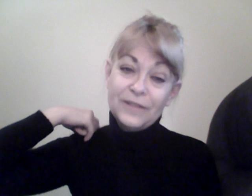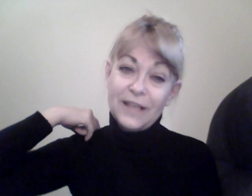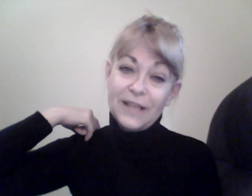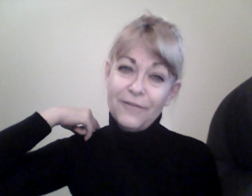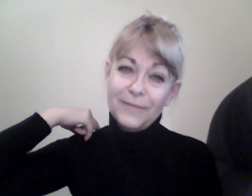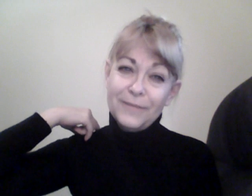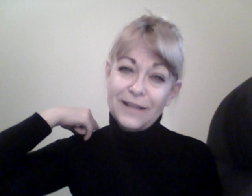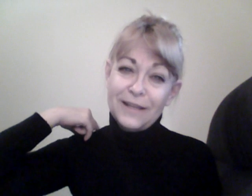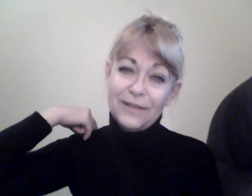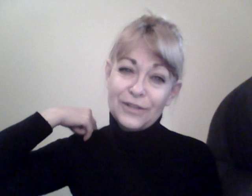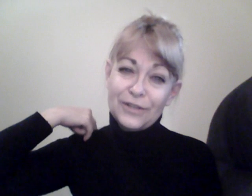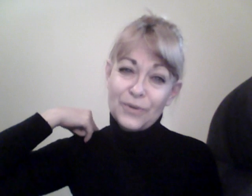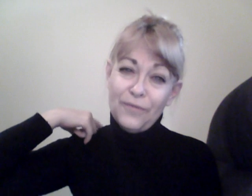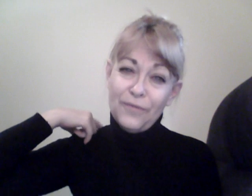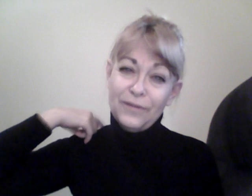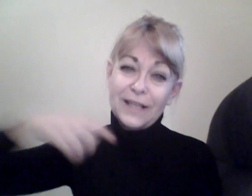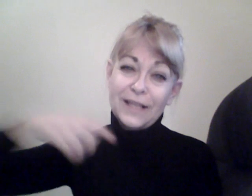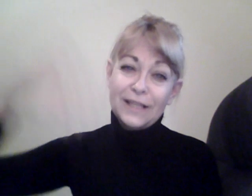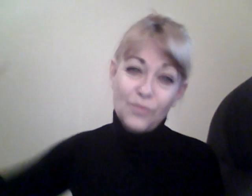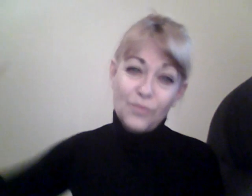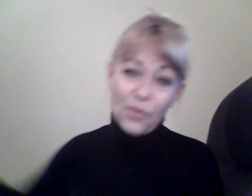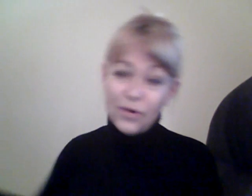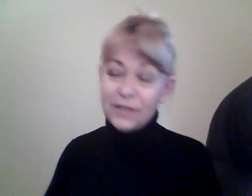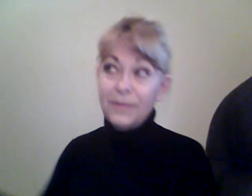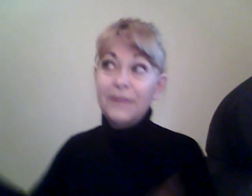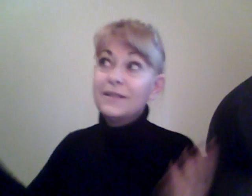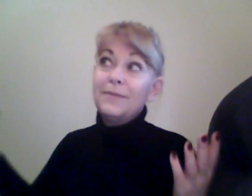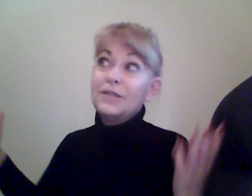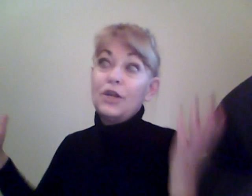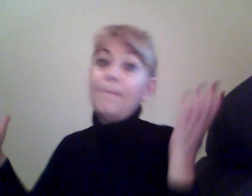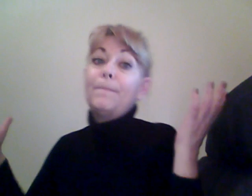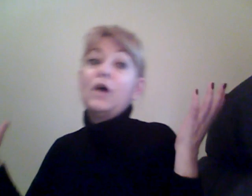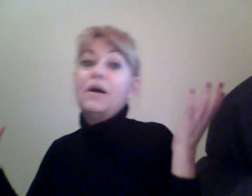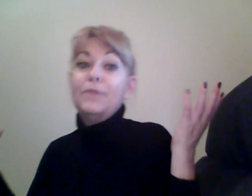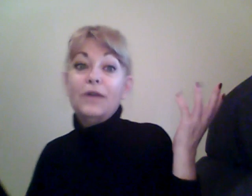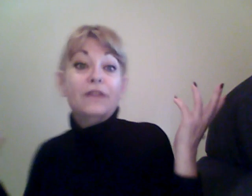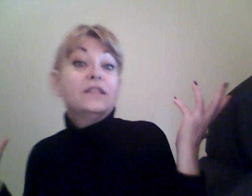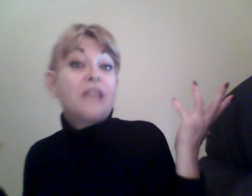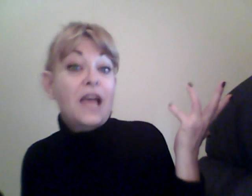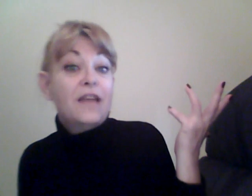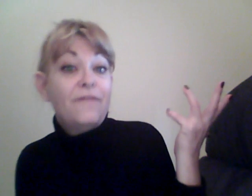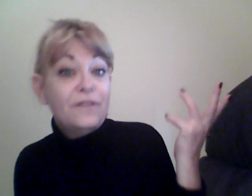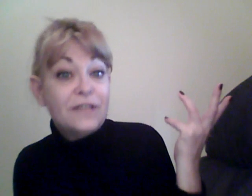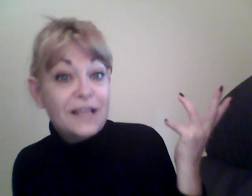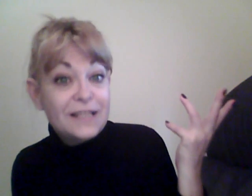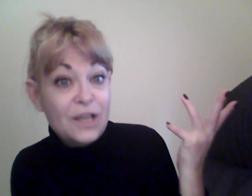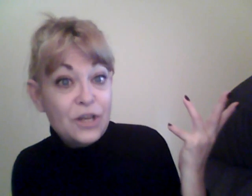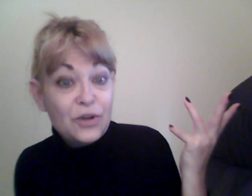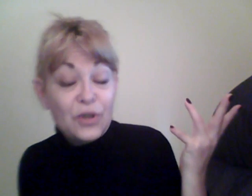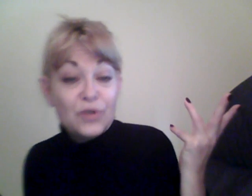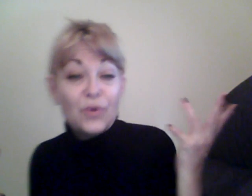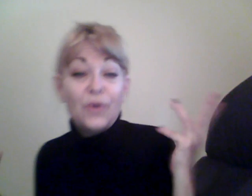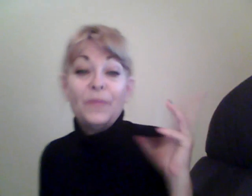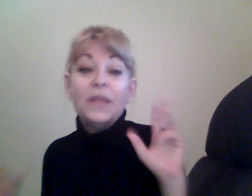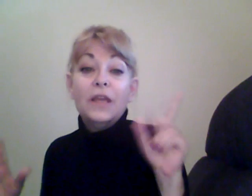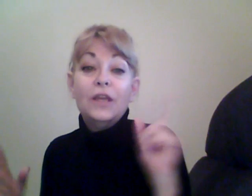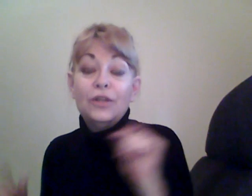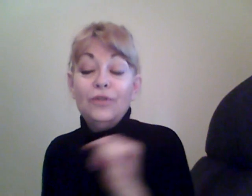feels like government's out of your control. Feels like these wars. mean, if someone's just gonna bomb your house, kind of feels like it's out of your control. New